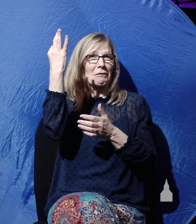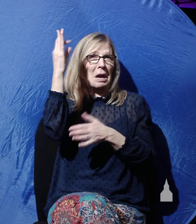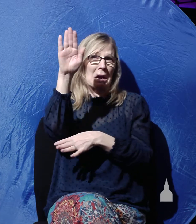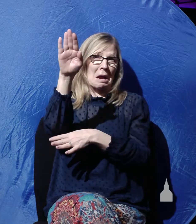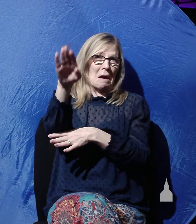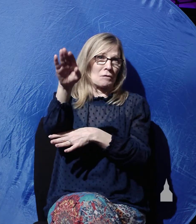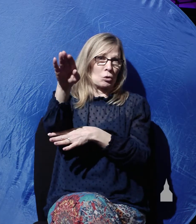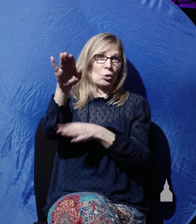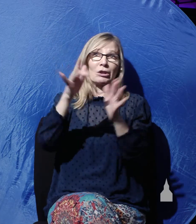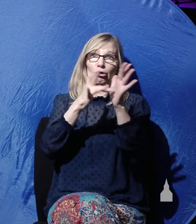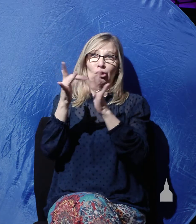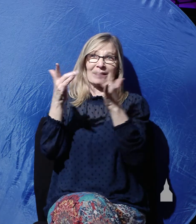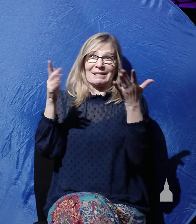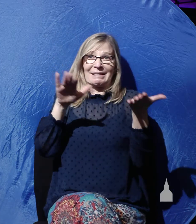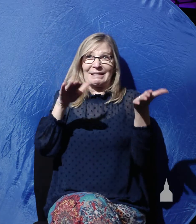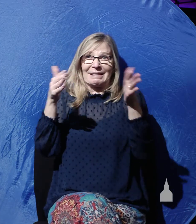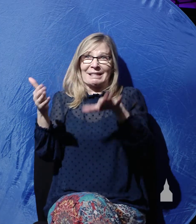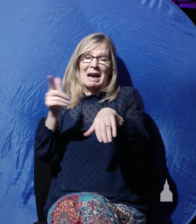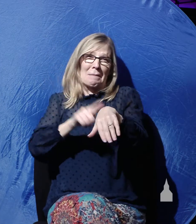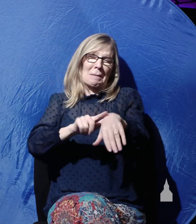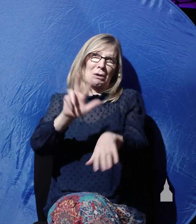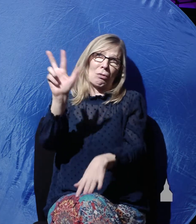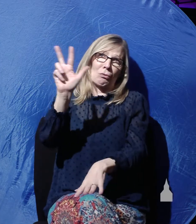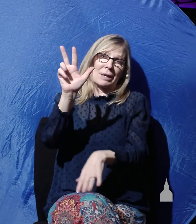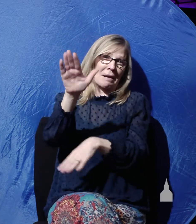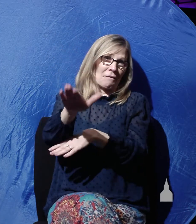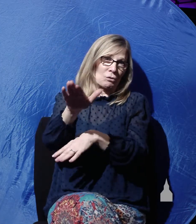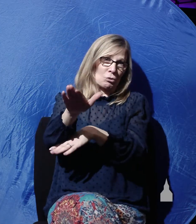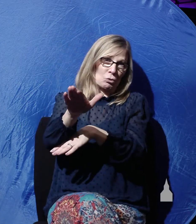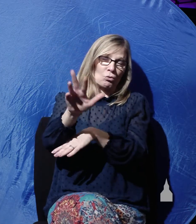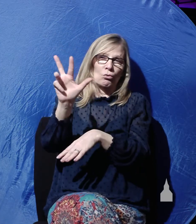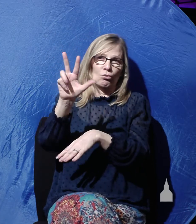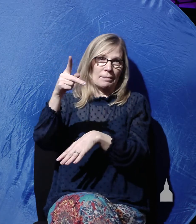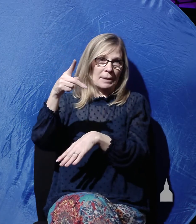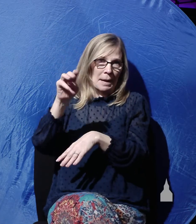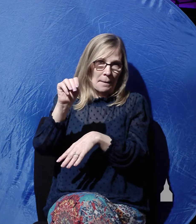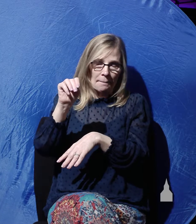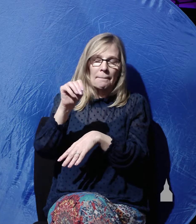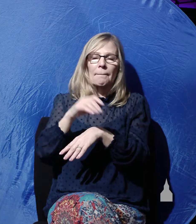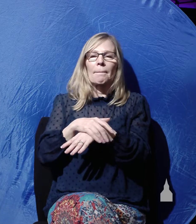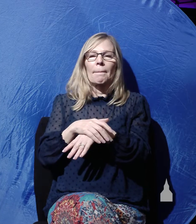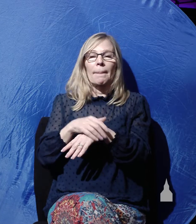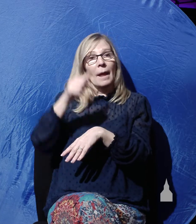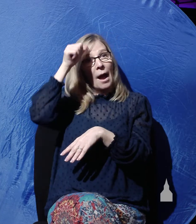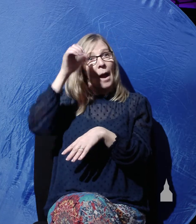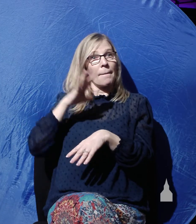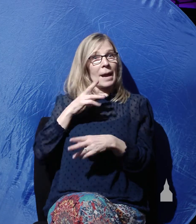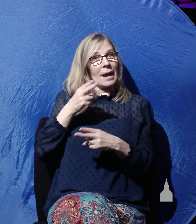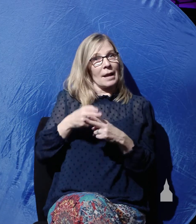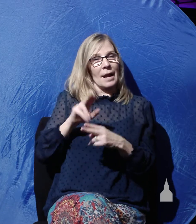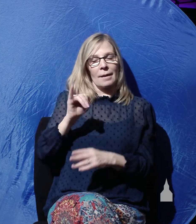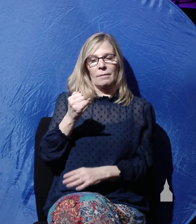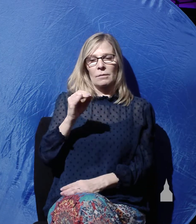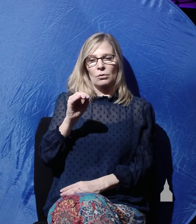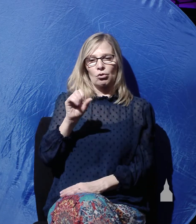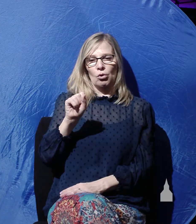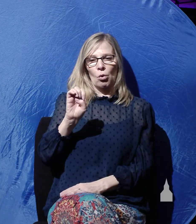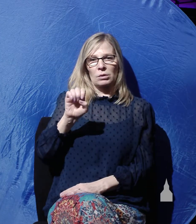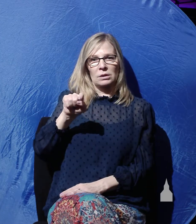Jesus had died at 3 in the afternoon, 3 p.m., and a man by the name of Joseph of Arimathea, a